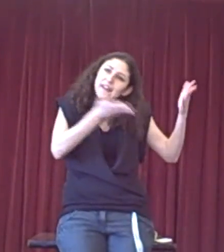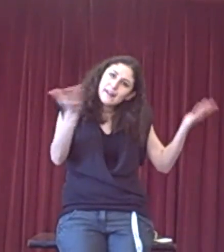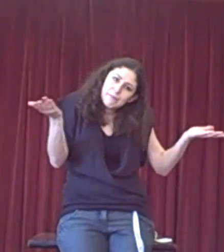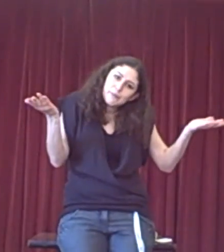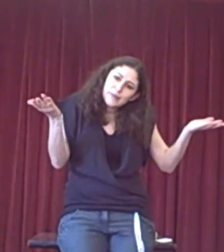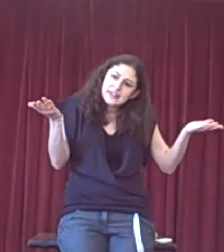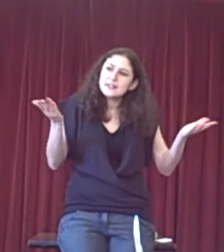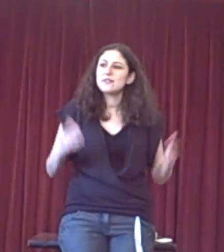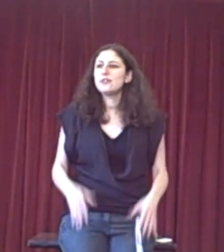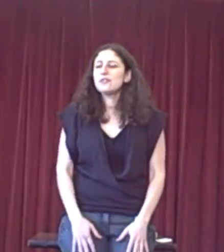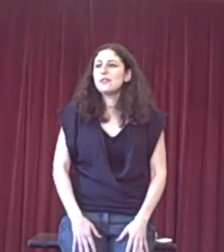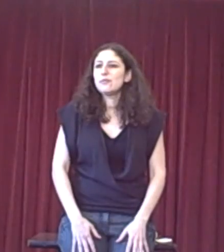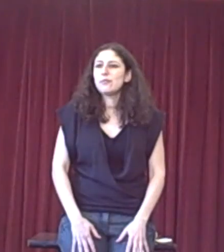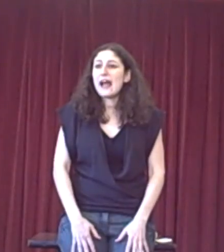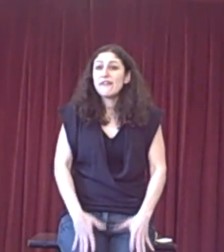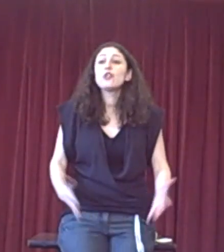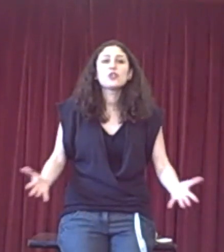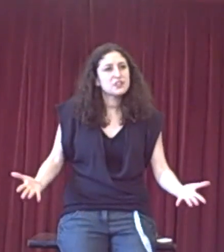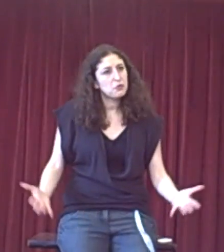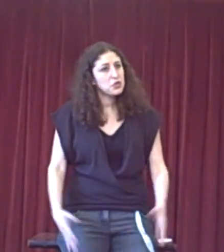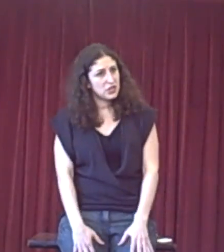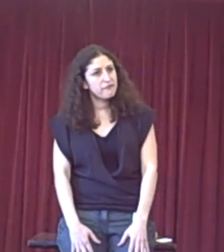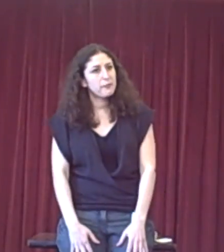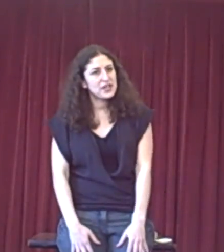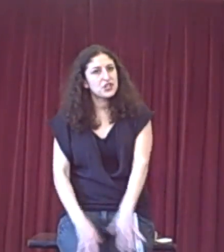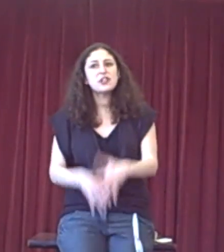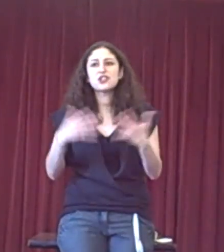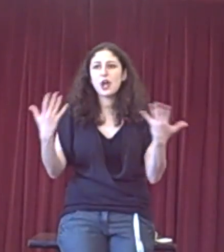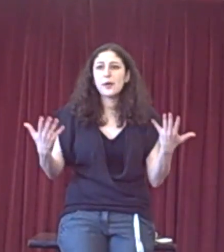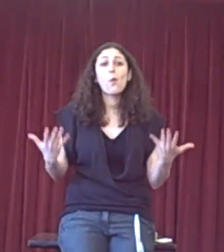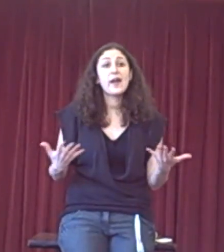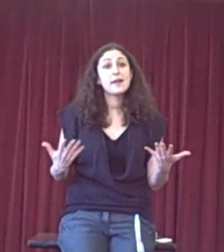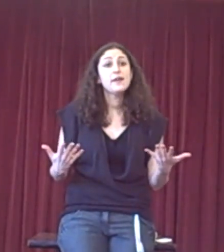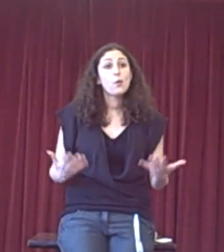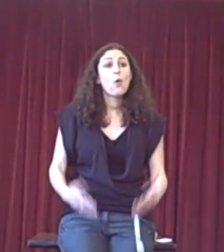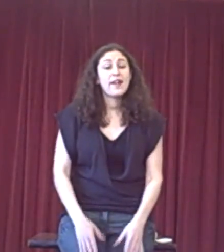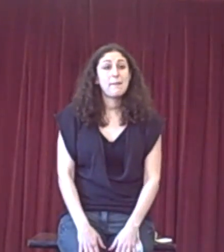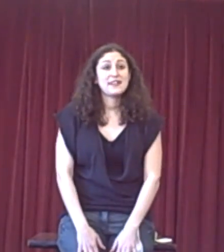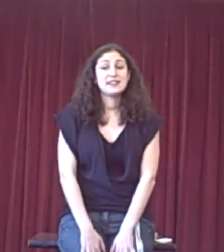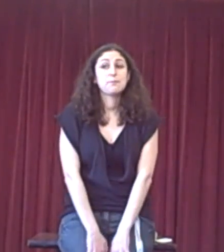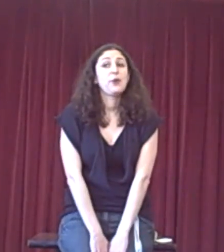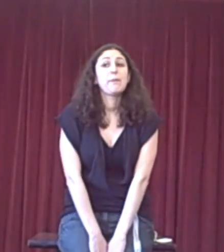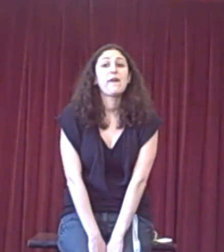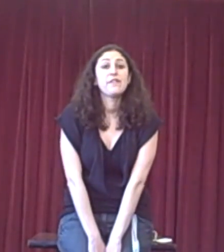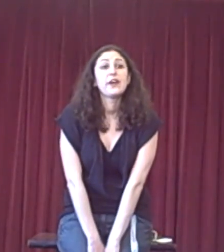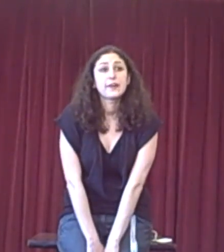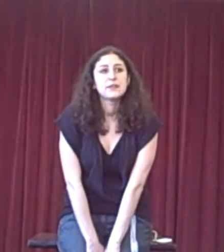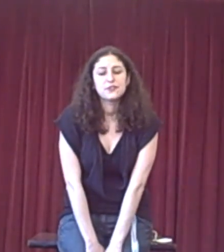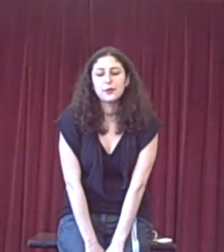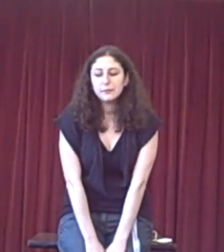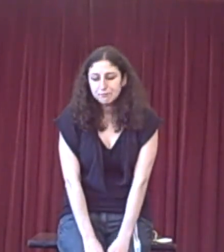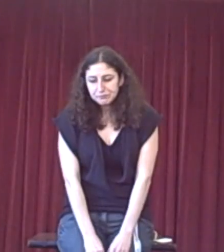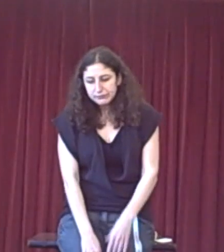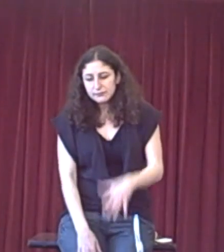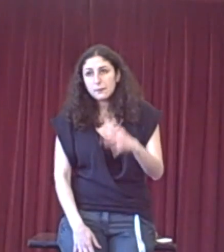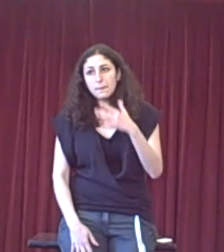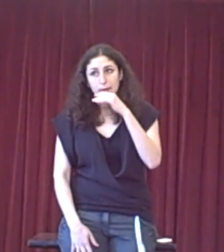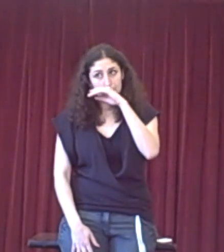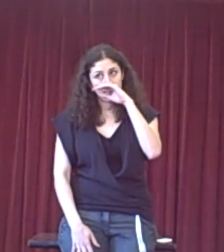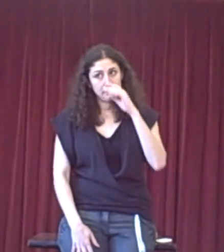you haven't got some crucial information, and showing why it matters, and putting both the other things forward. So when you point out that